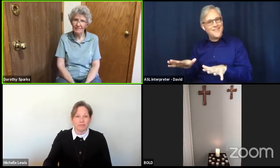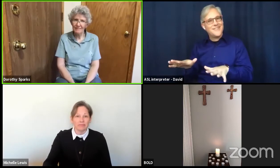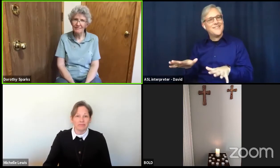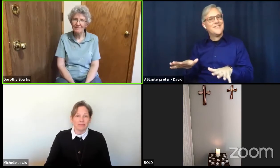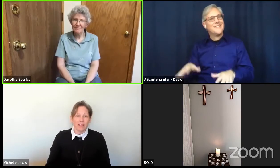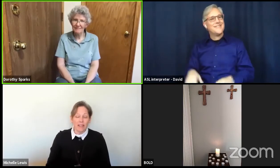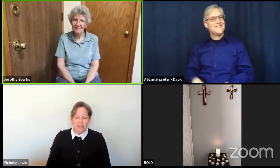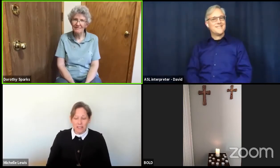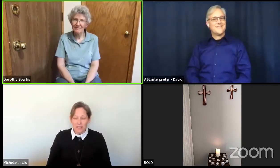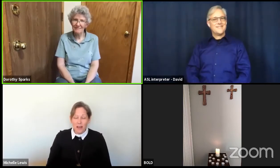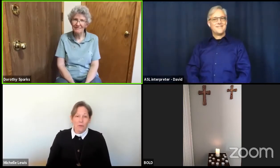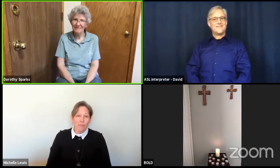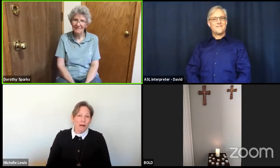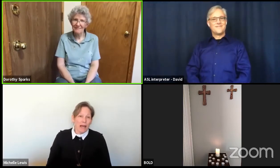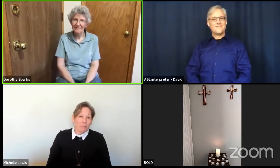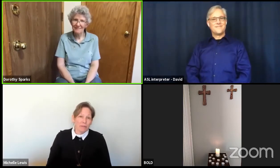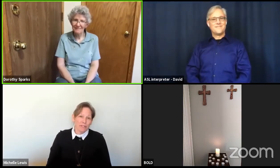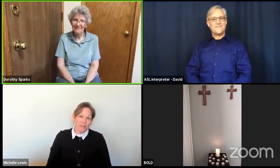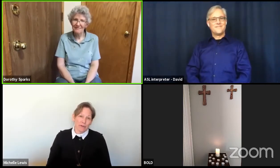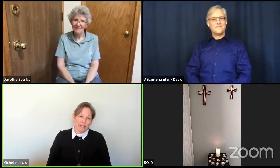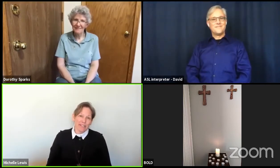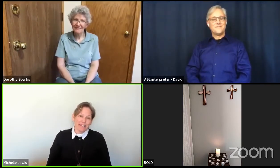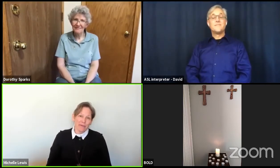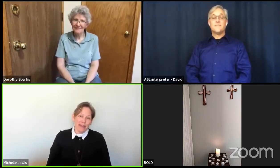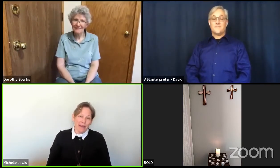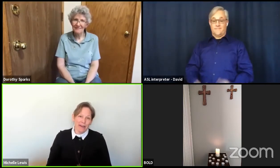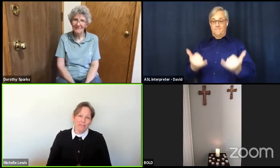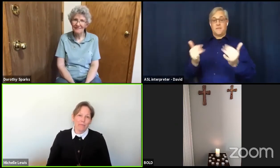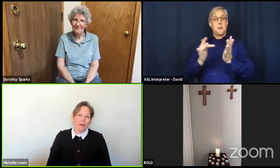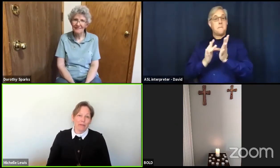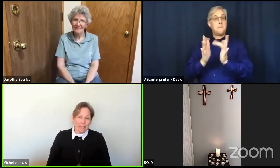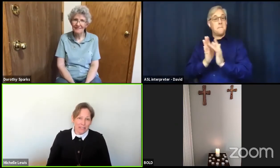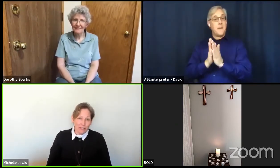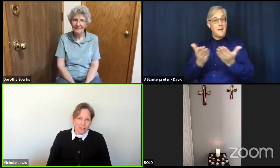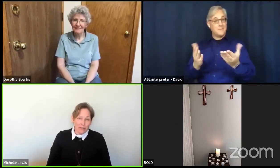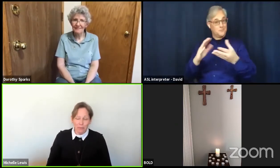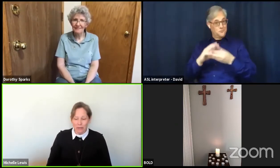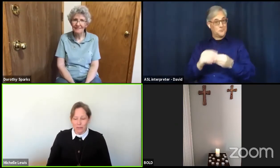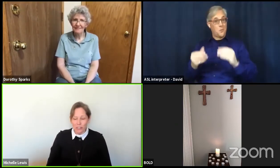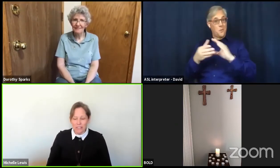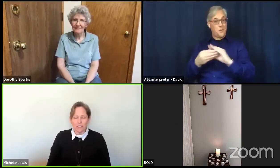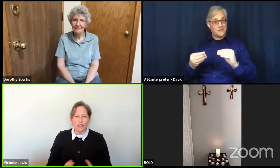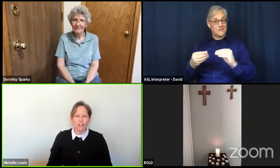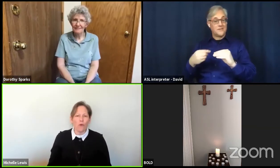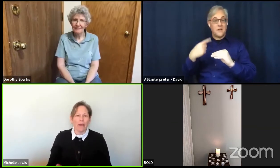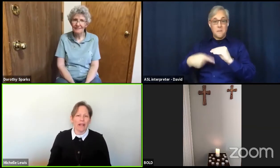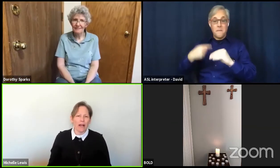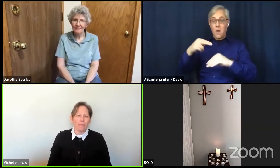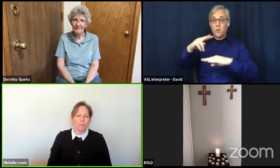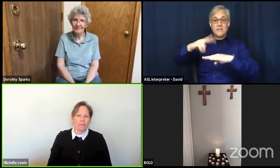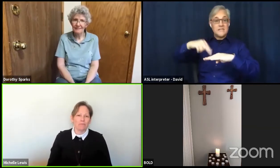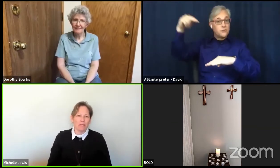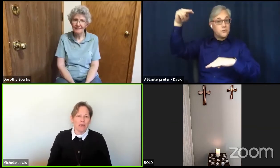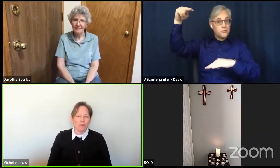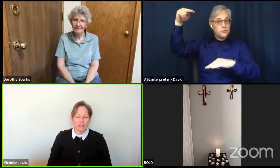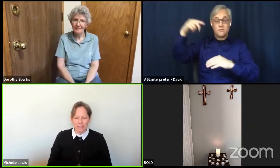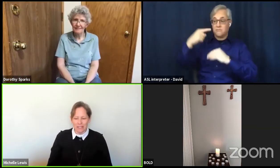And these Bible stories that we have about Easter, about Jesus showing up to be with the disciples,